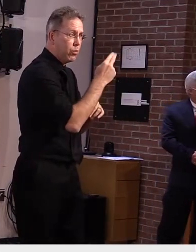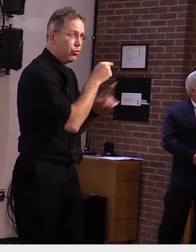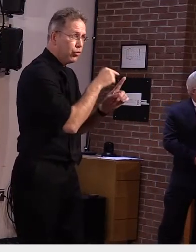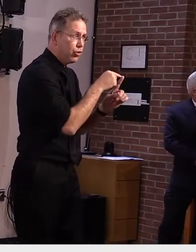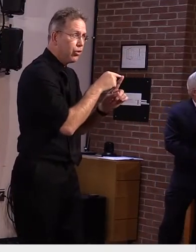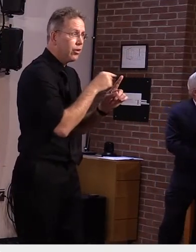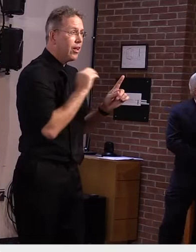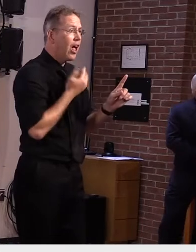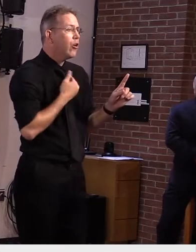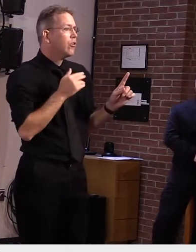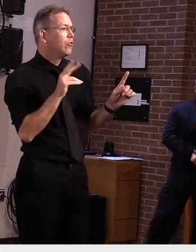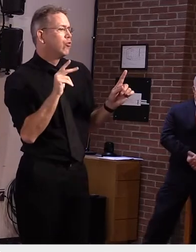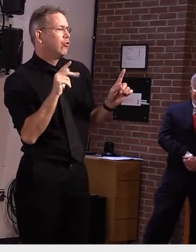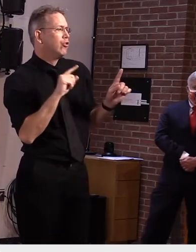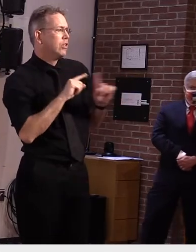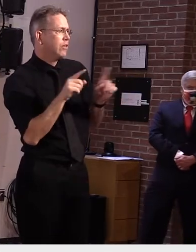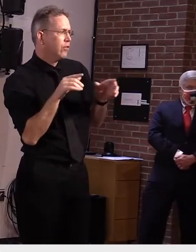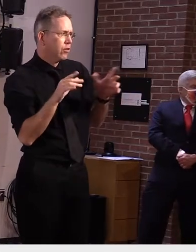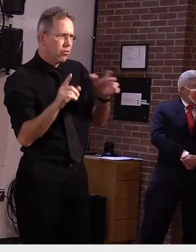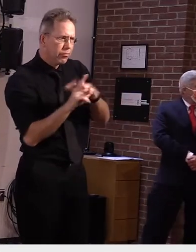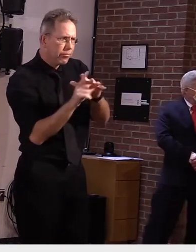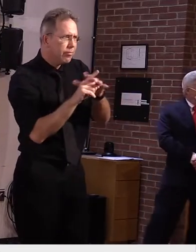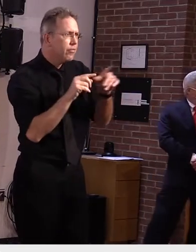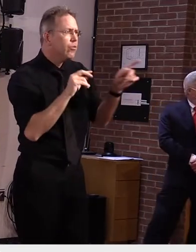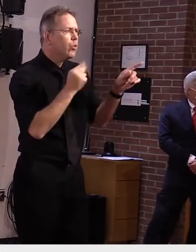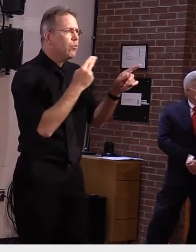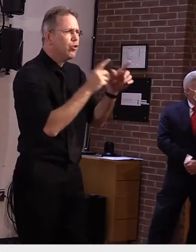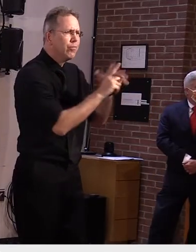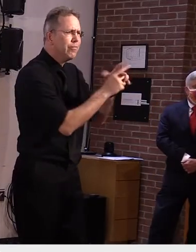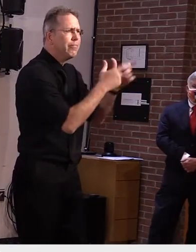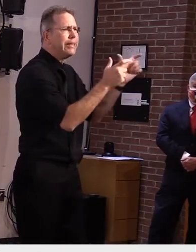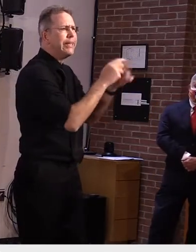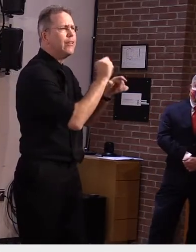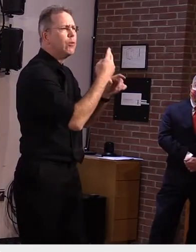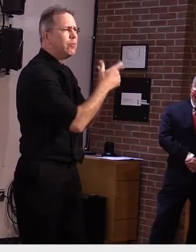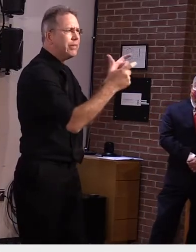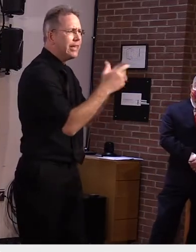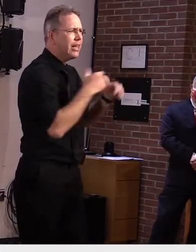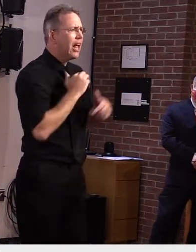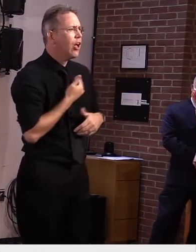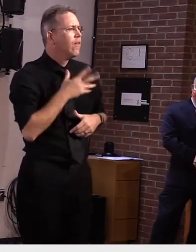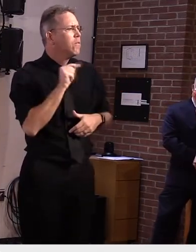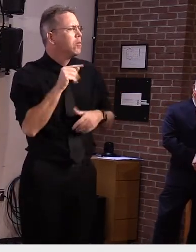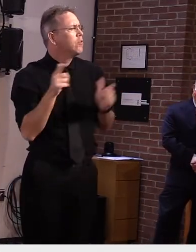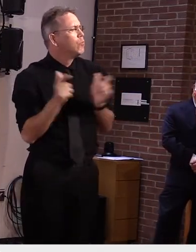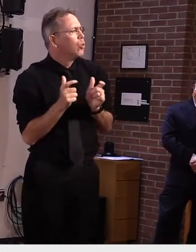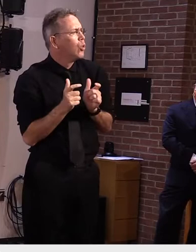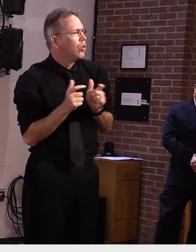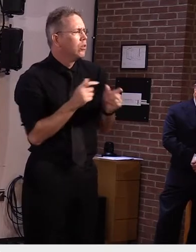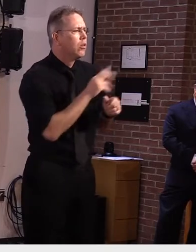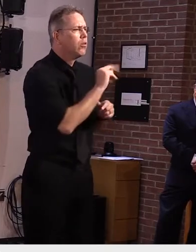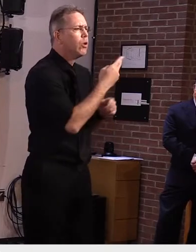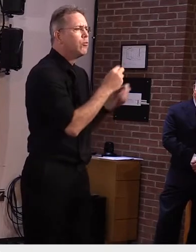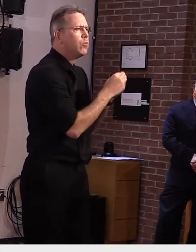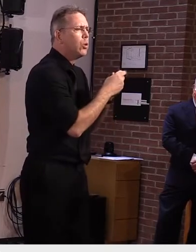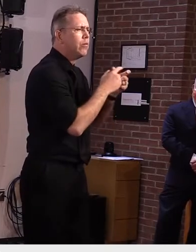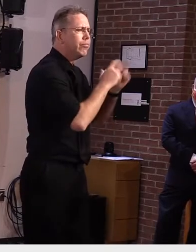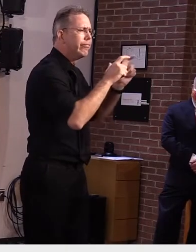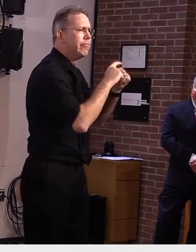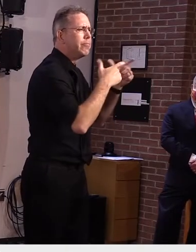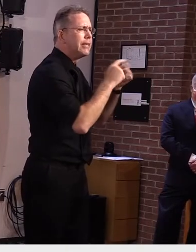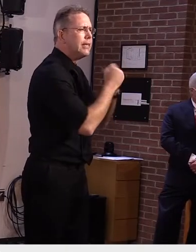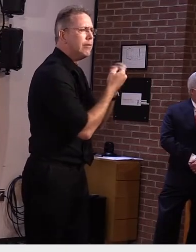So their issue is far greater than ours at this point. Our, you know, guidelines are much more stringent